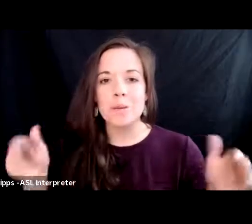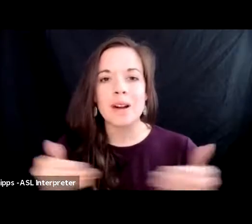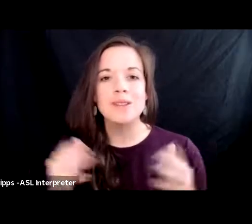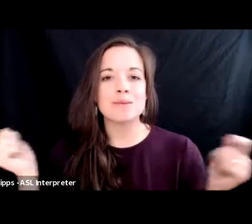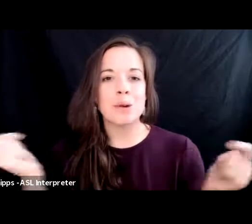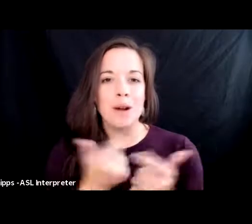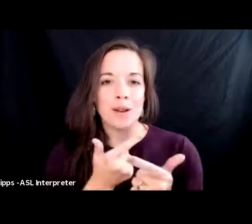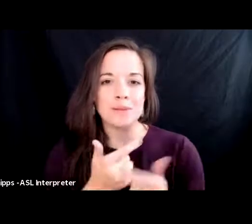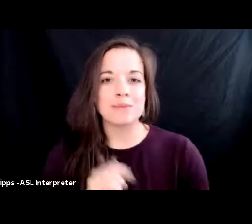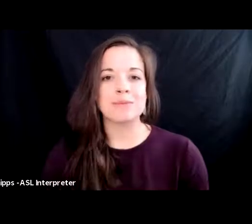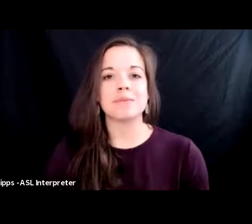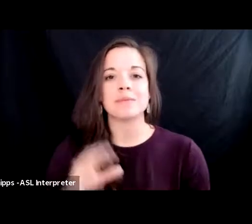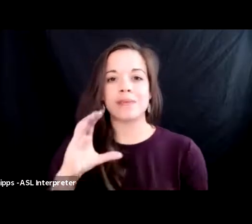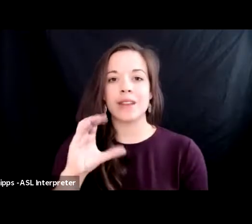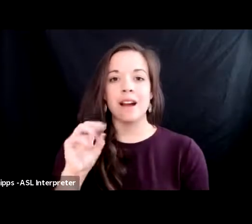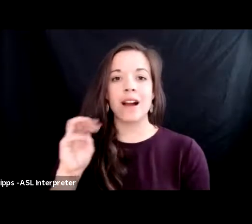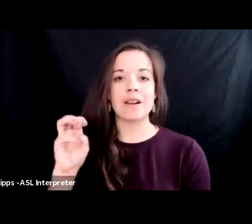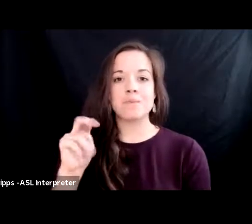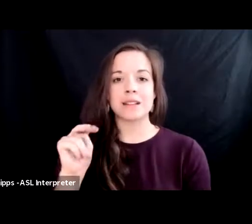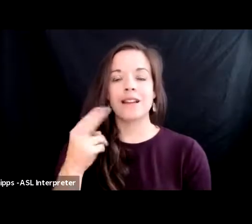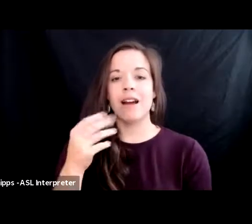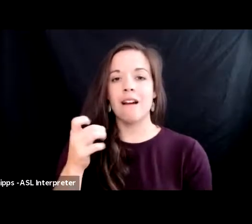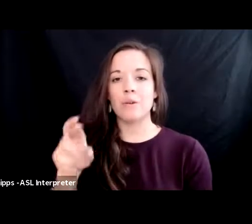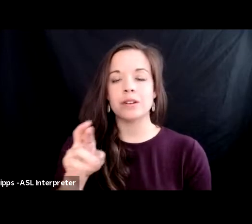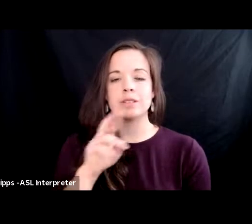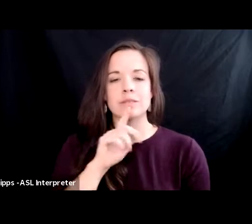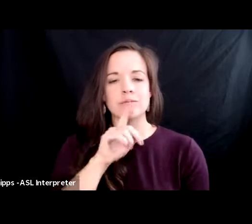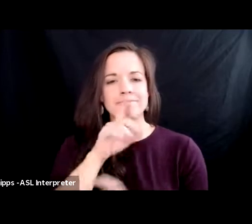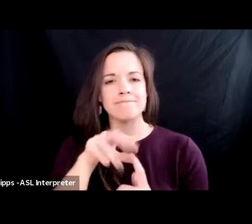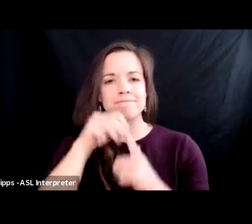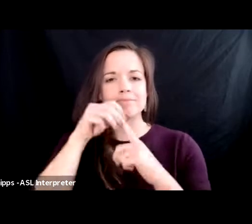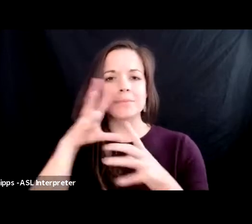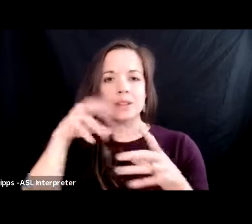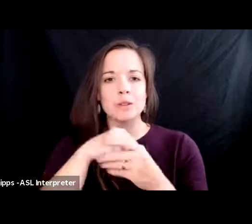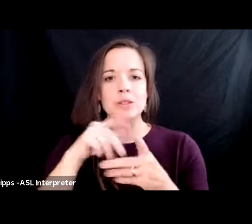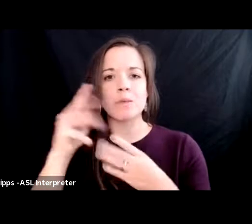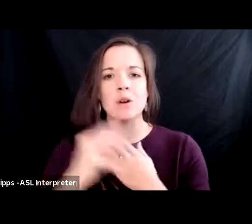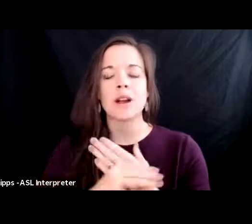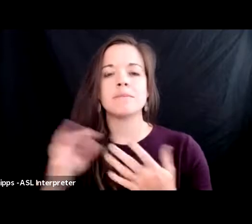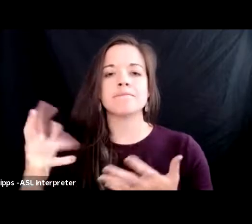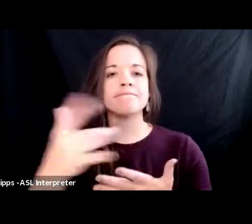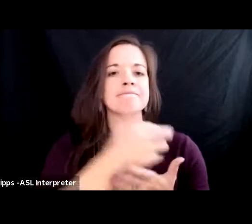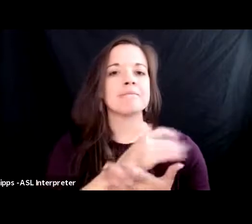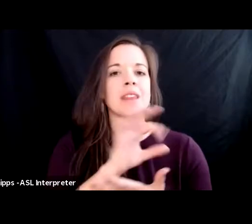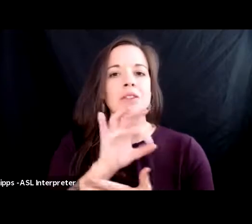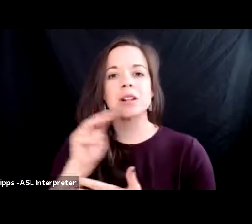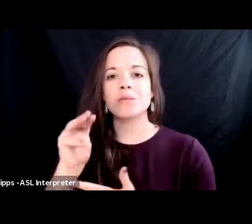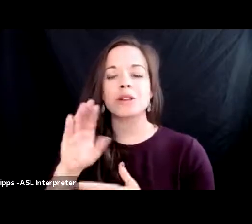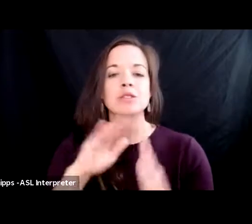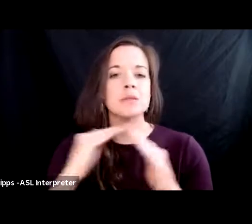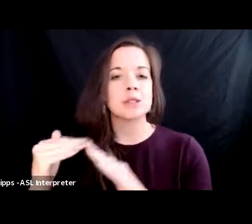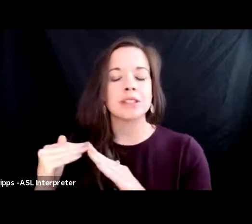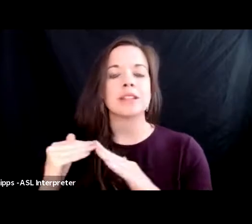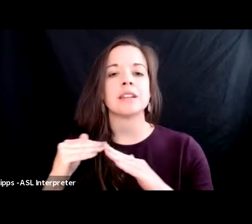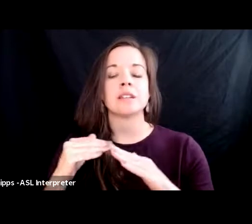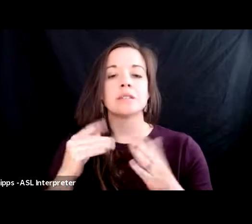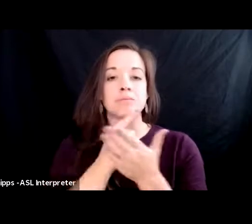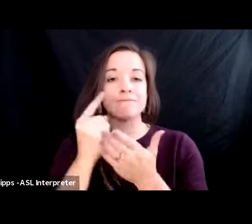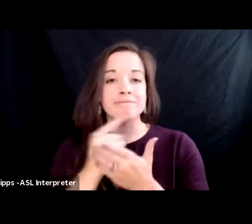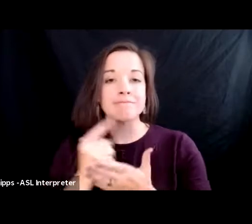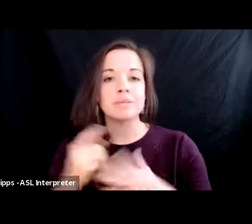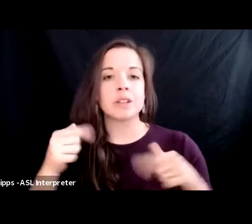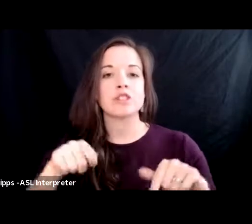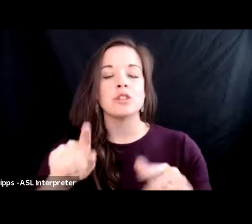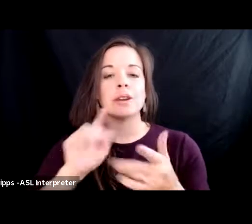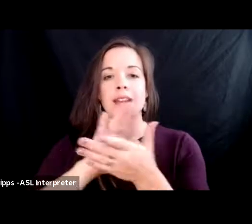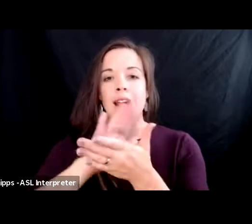the common hour is an unique and inclusive program that brings the franklin and marshall college community together weekly during the academic year